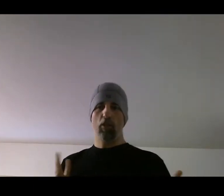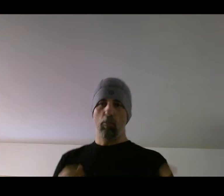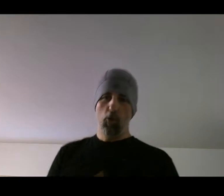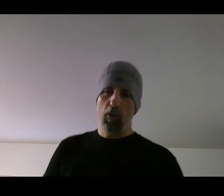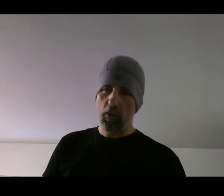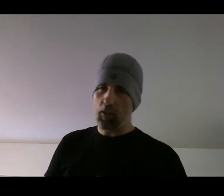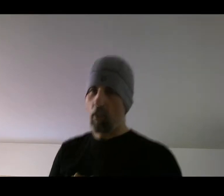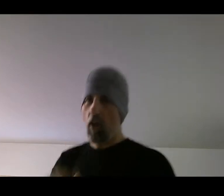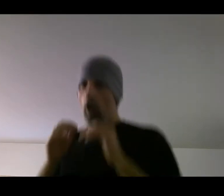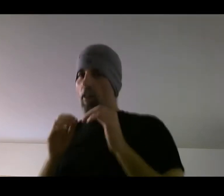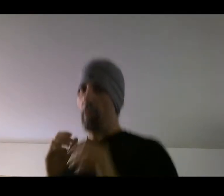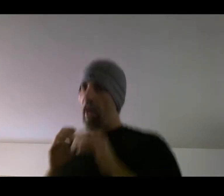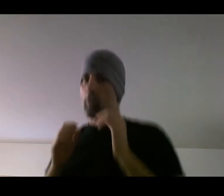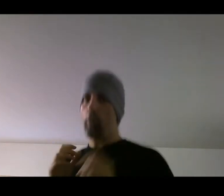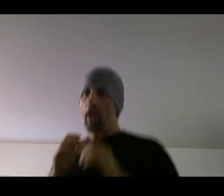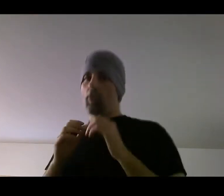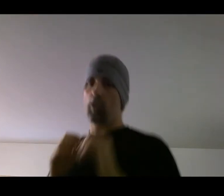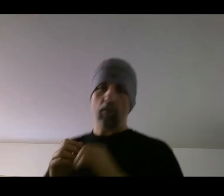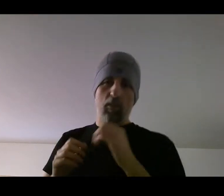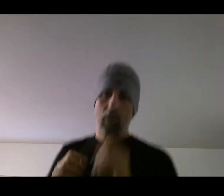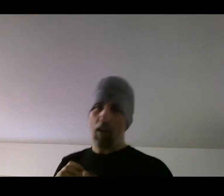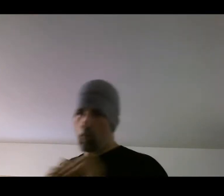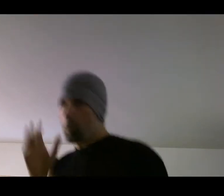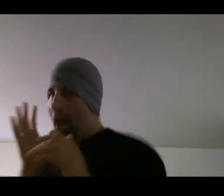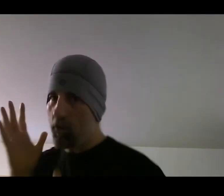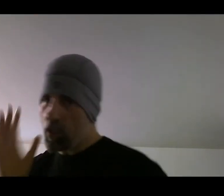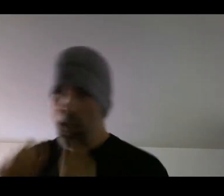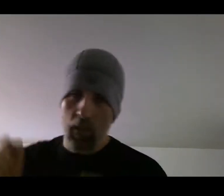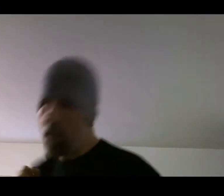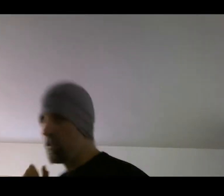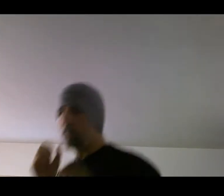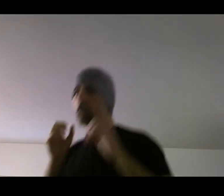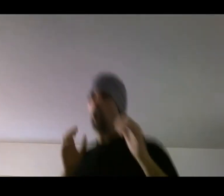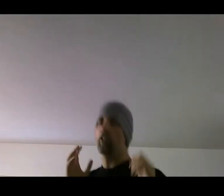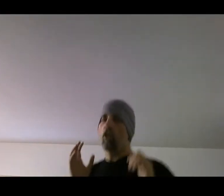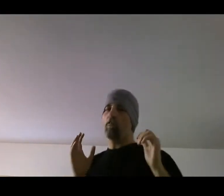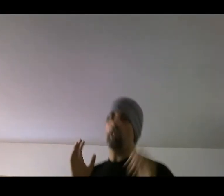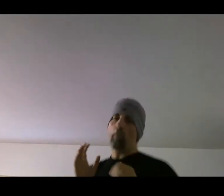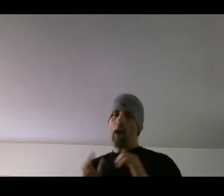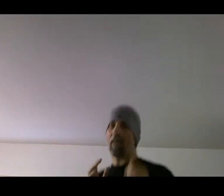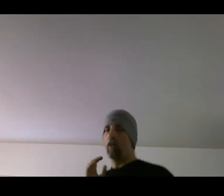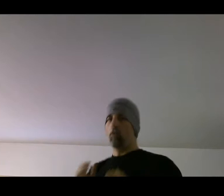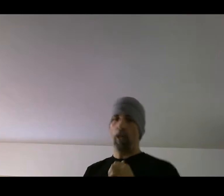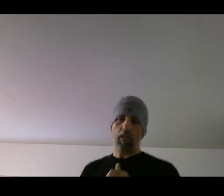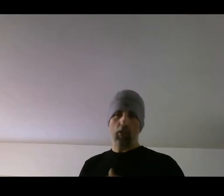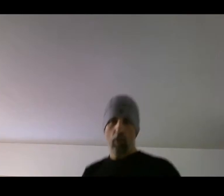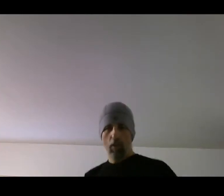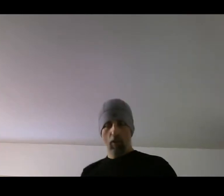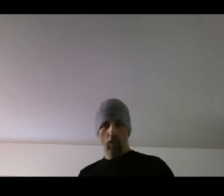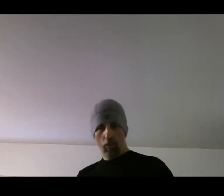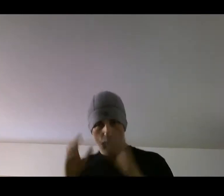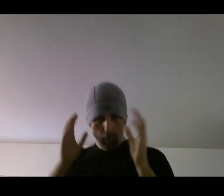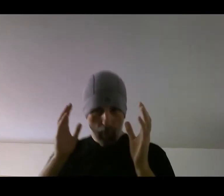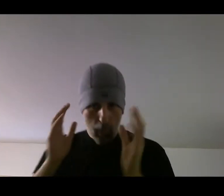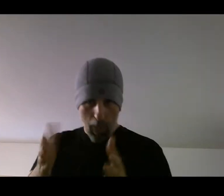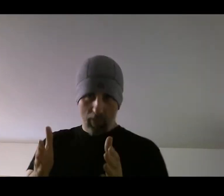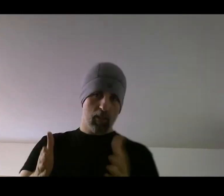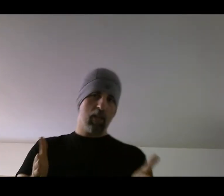the movers, they have the bounce. This allows them to pounce in, get their shots off and get back out of the ring. That's going to take